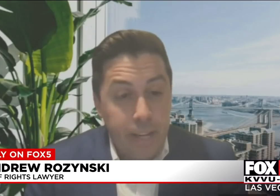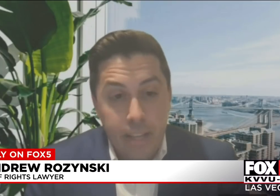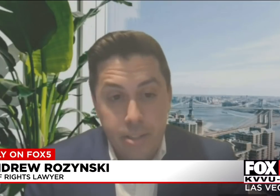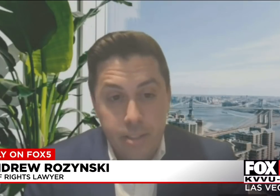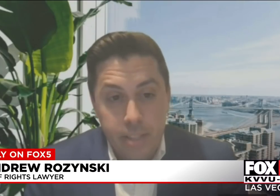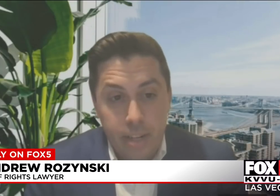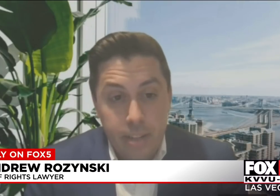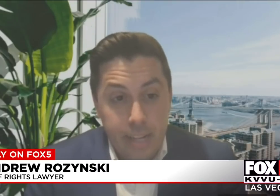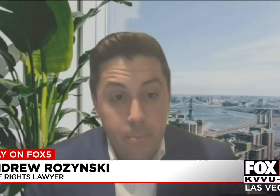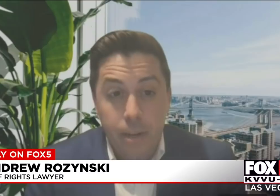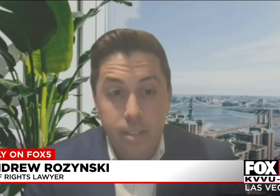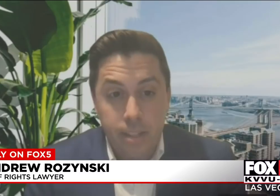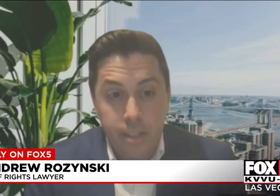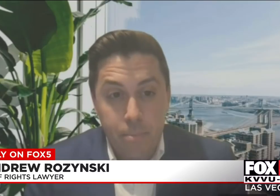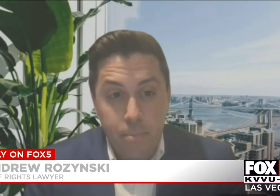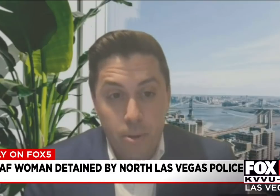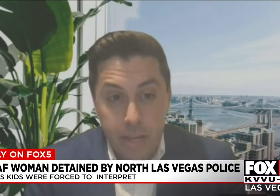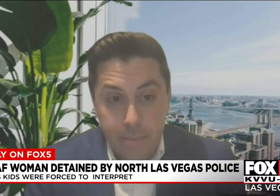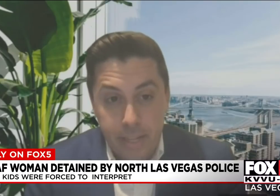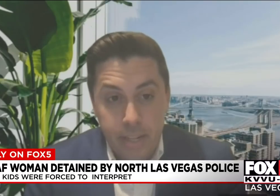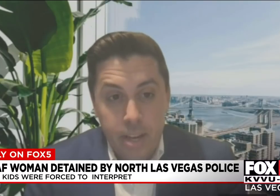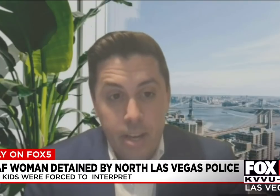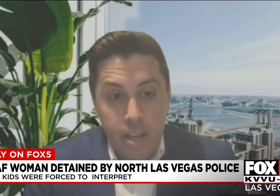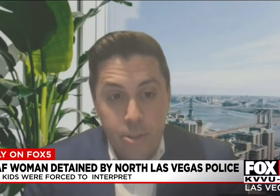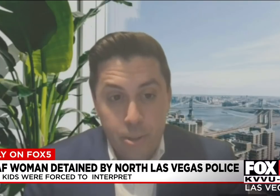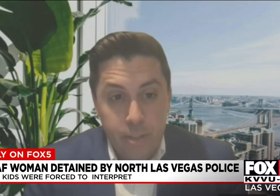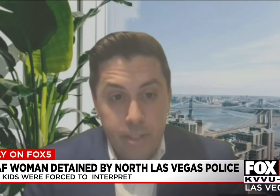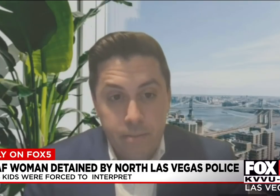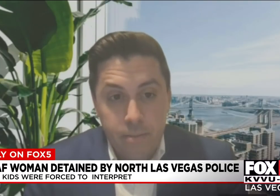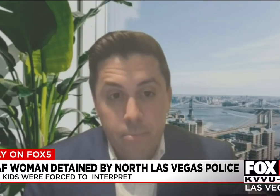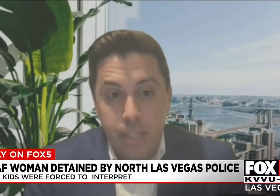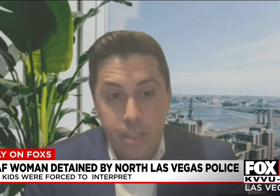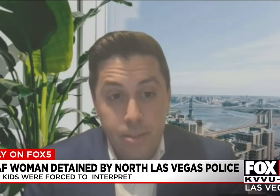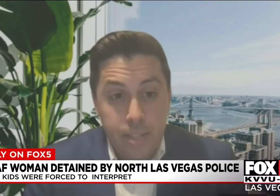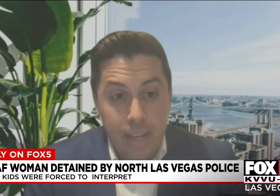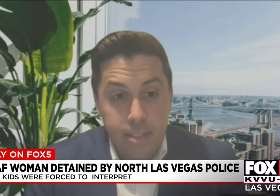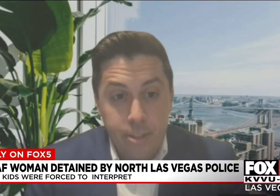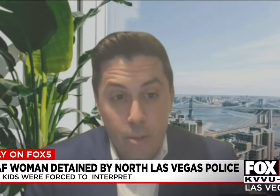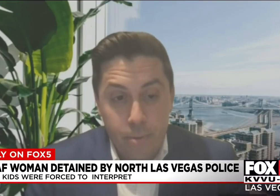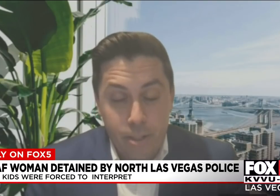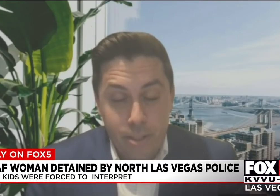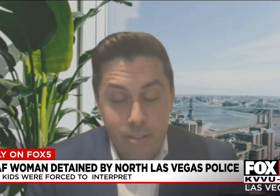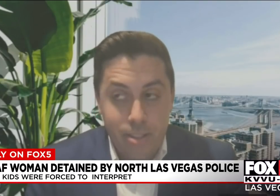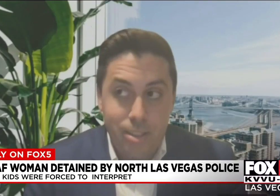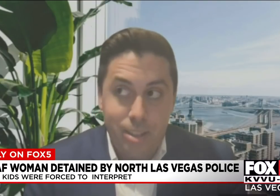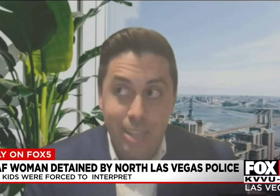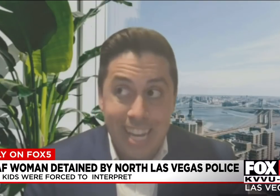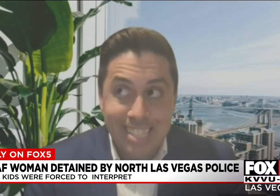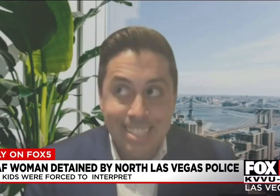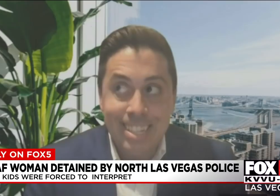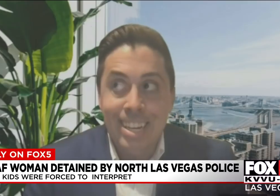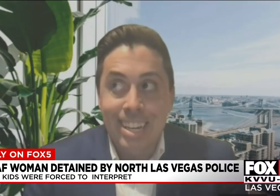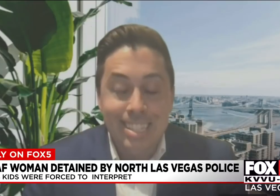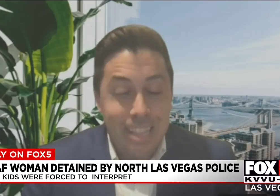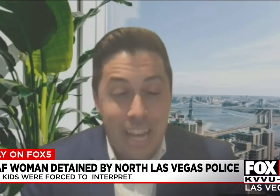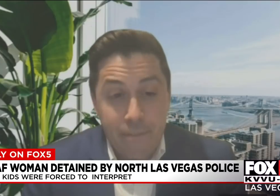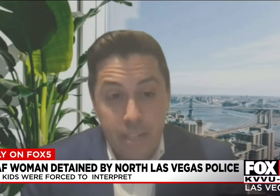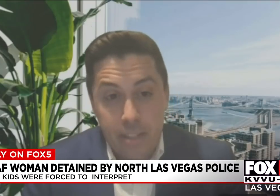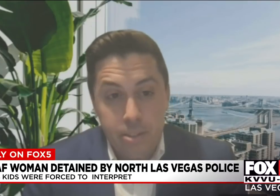regulations in there that expressly prohibit children from being used as an interpreters. Andrew Rosinski is a deaf rights